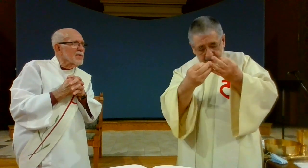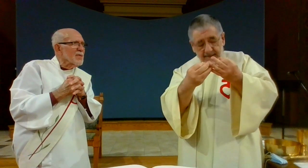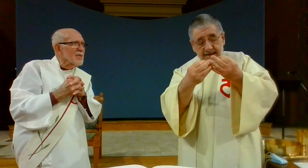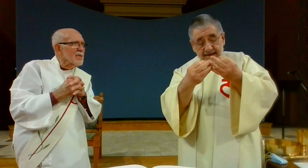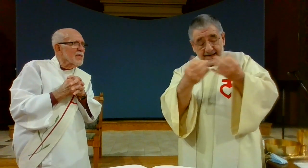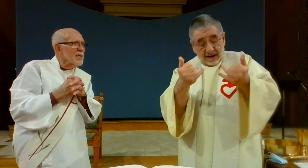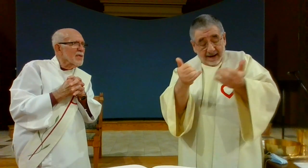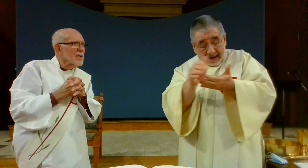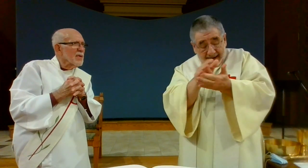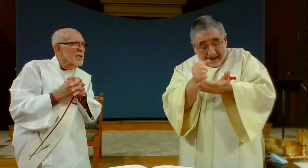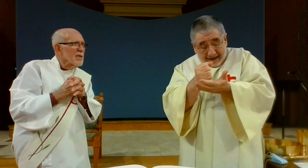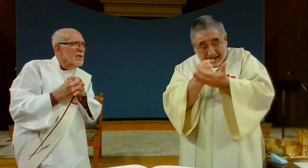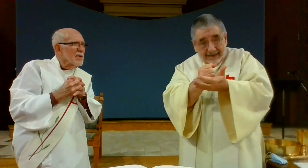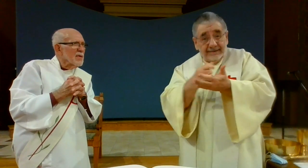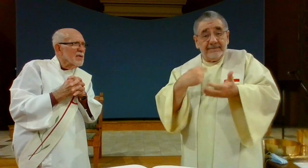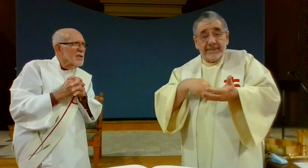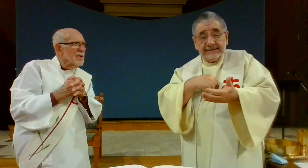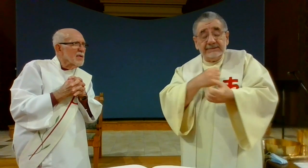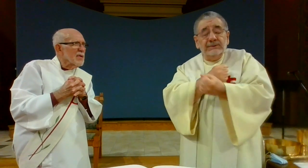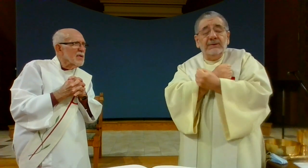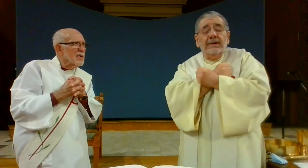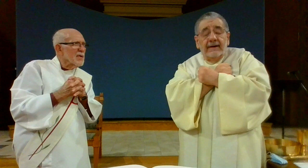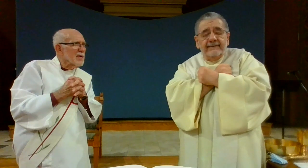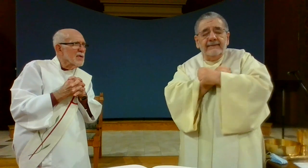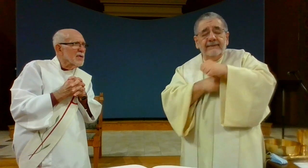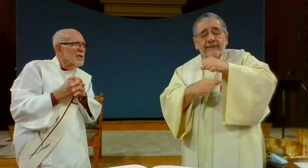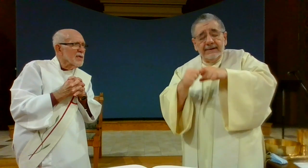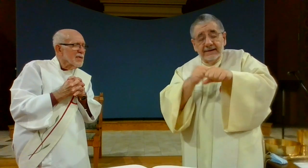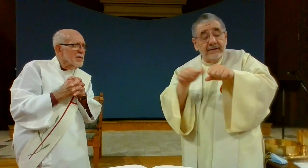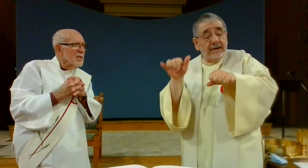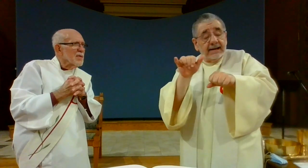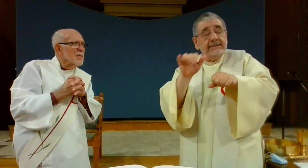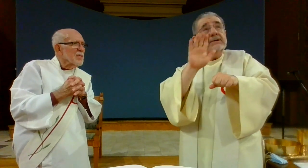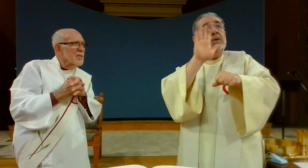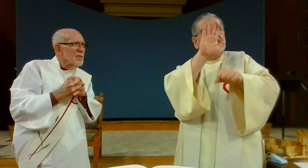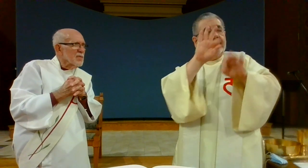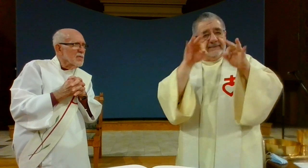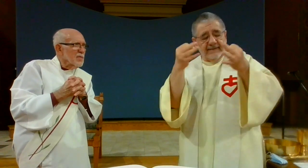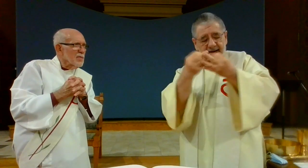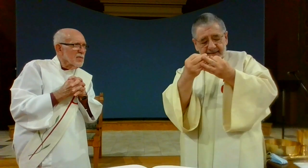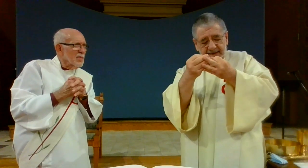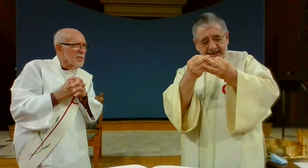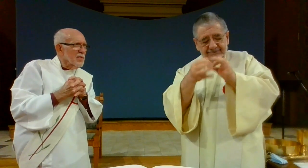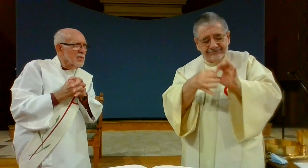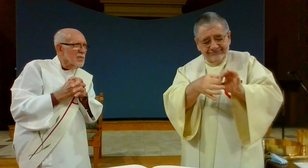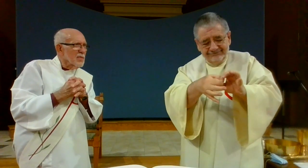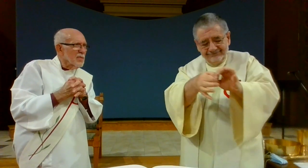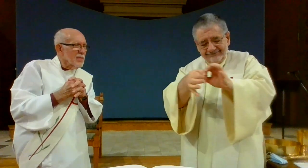part of your holy family help us to love one another as a family